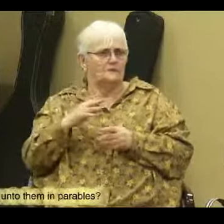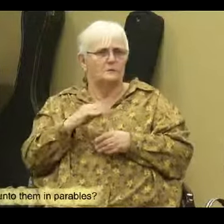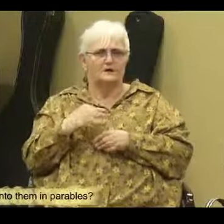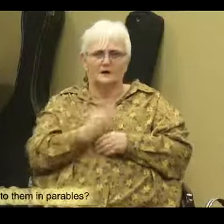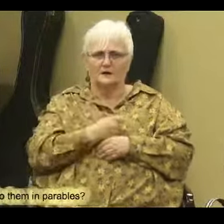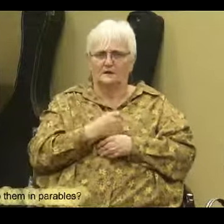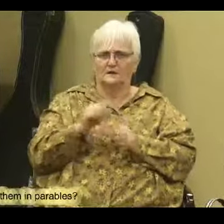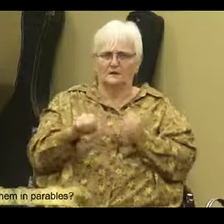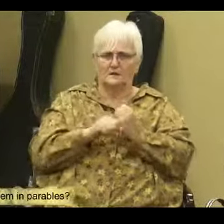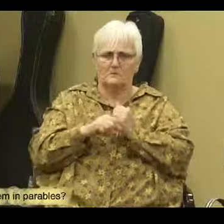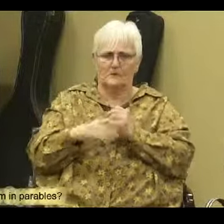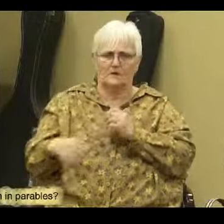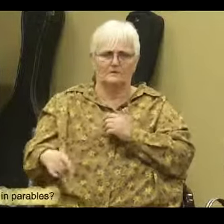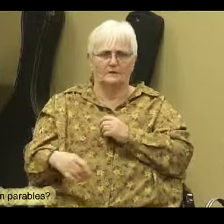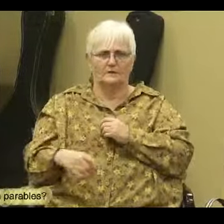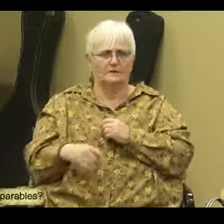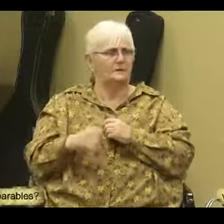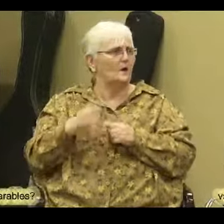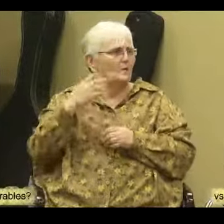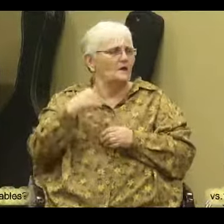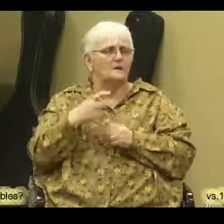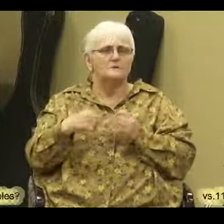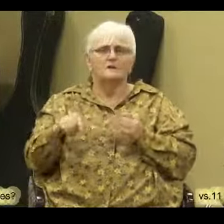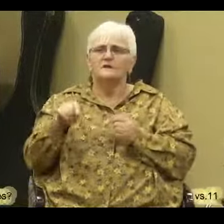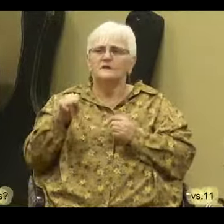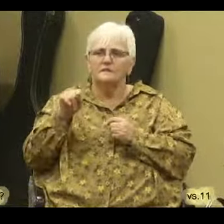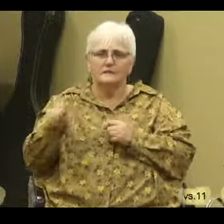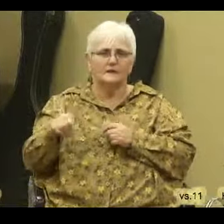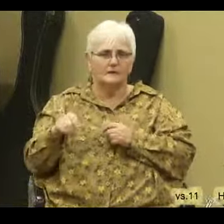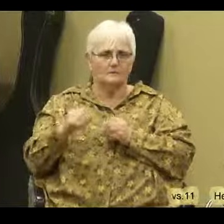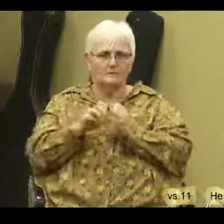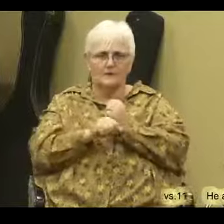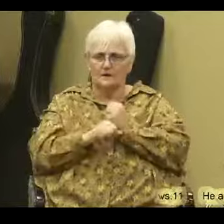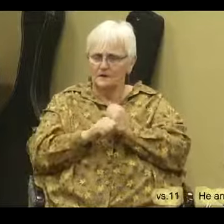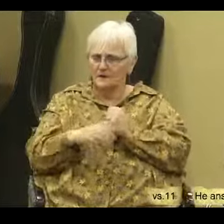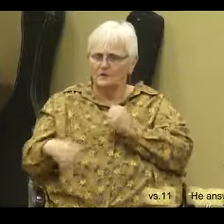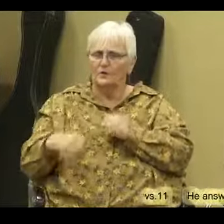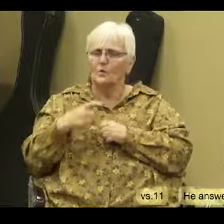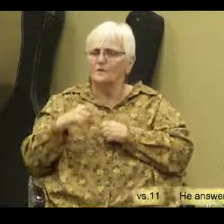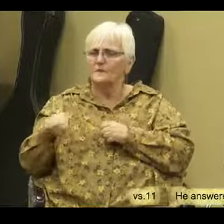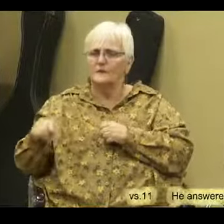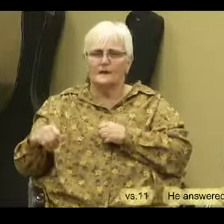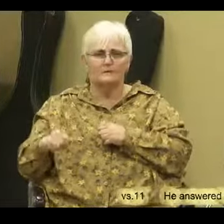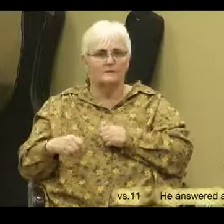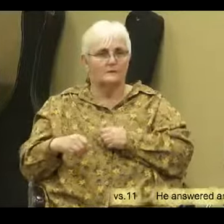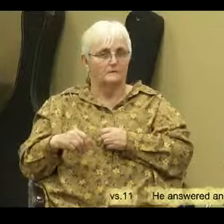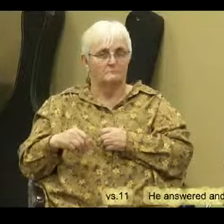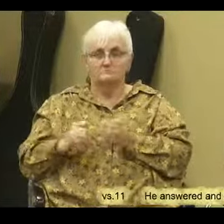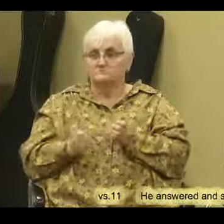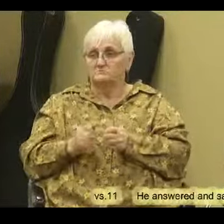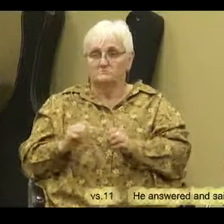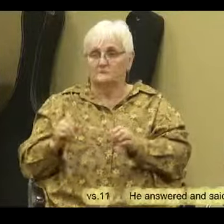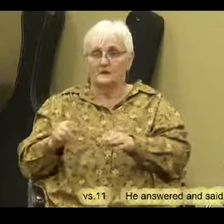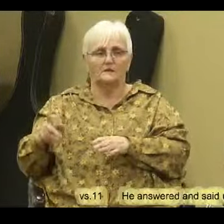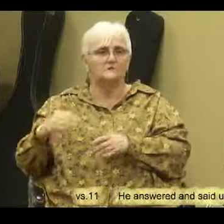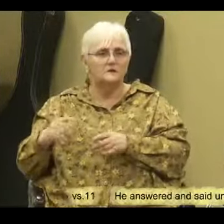in parables? So why do you speak to them in parables? Who's them? The ones that weren't the disciples. Why do you speak to them in parables?